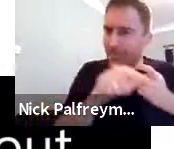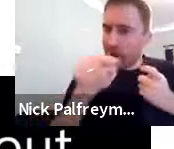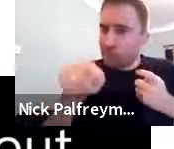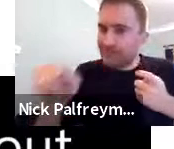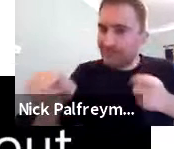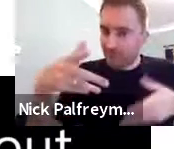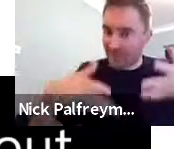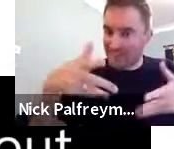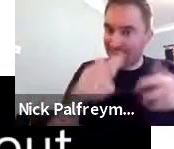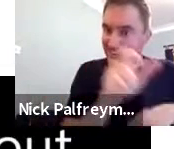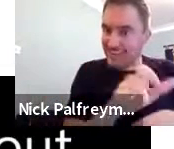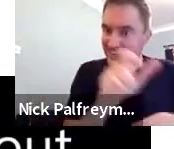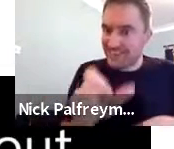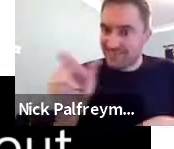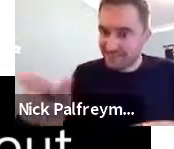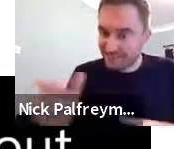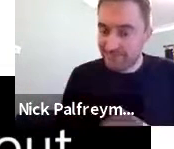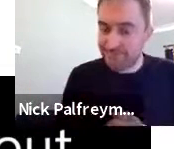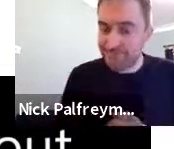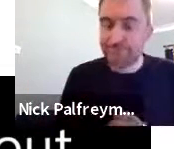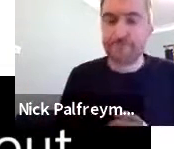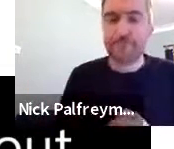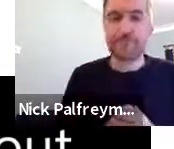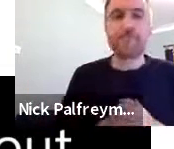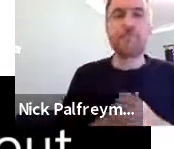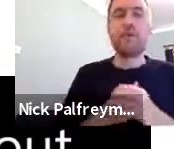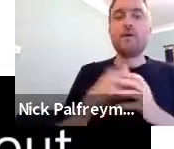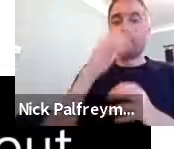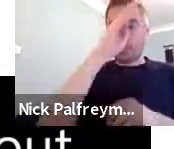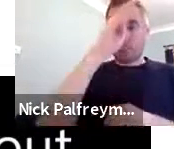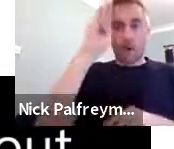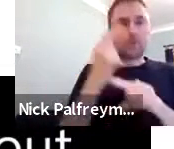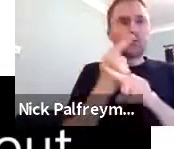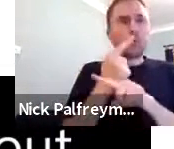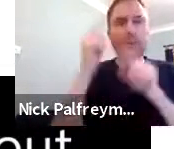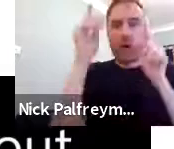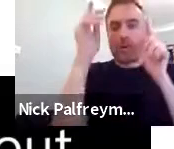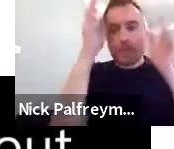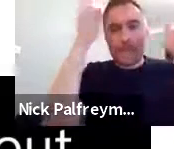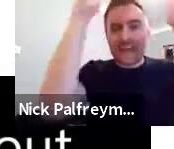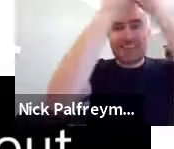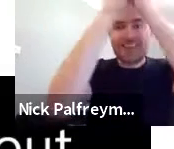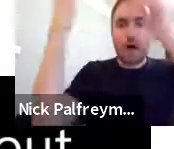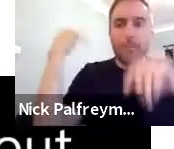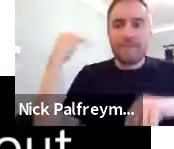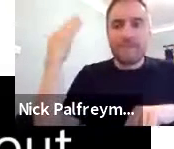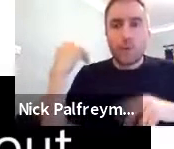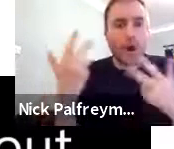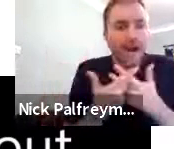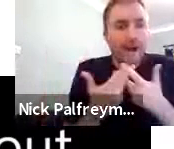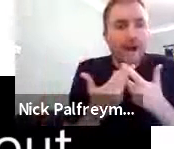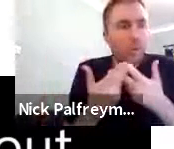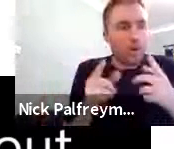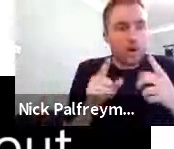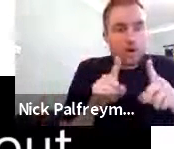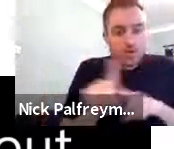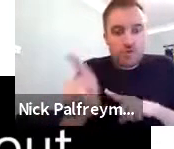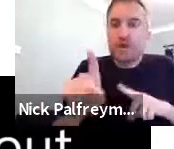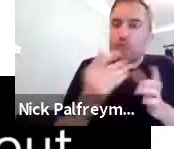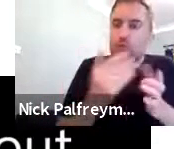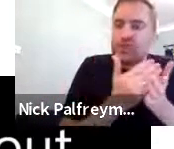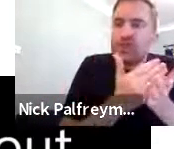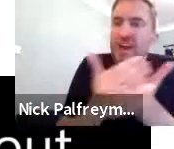it really provoked a lot of thought about the sign language. And Mohamed talked about